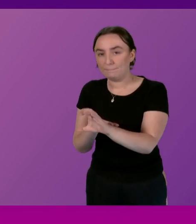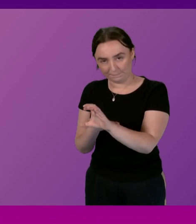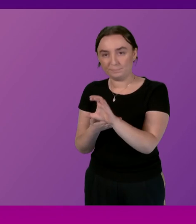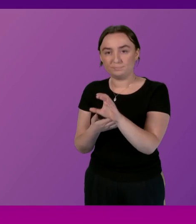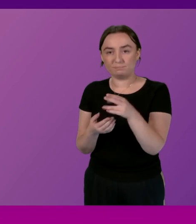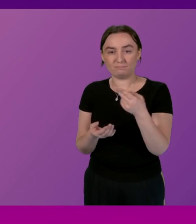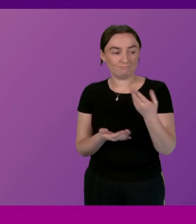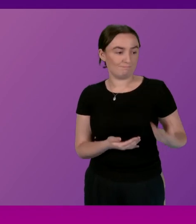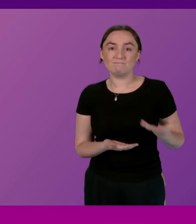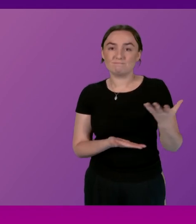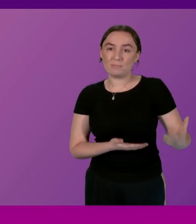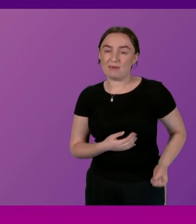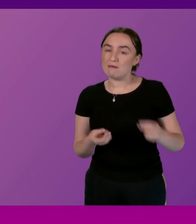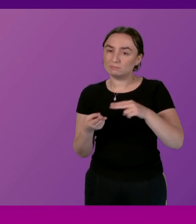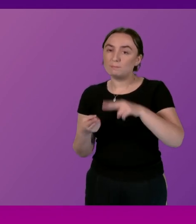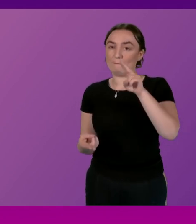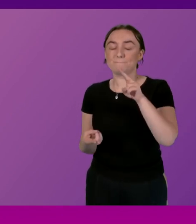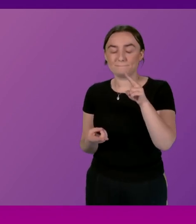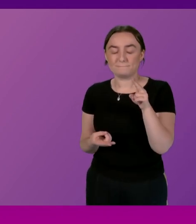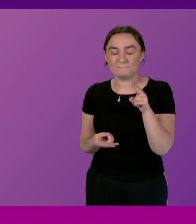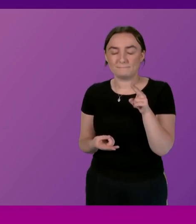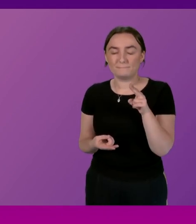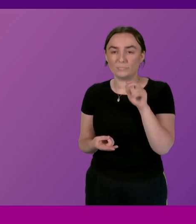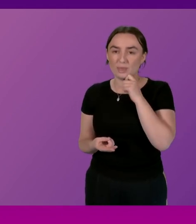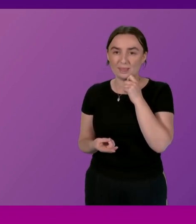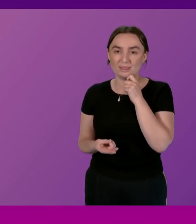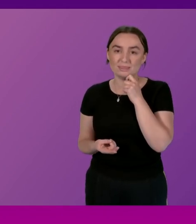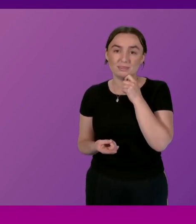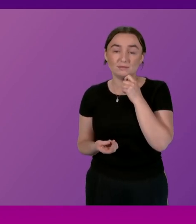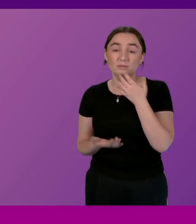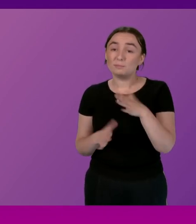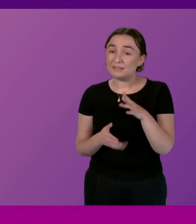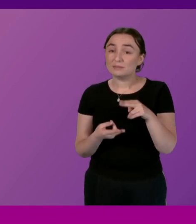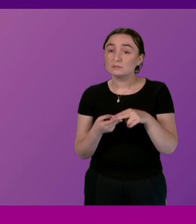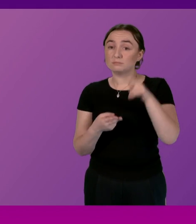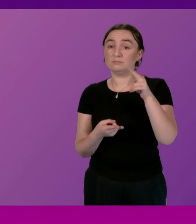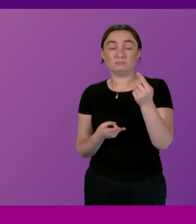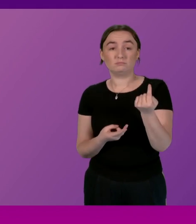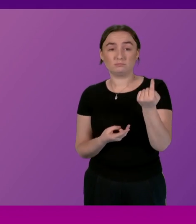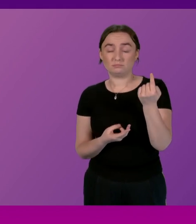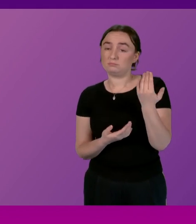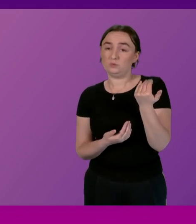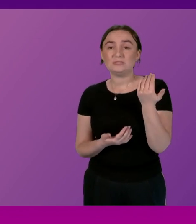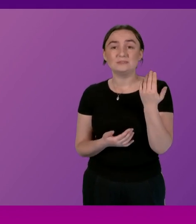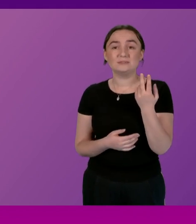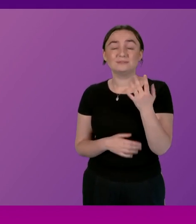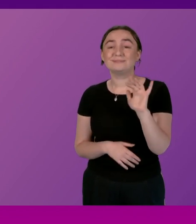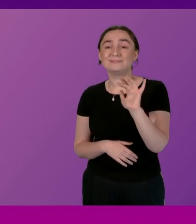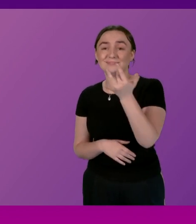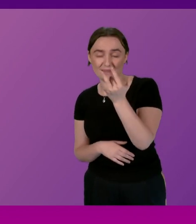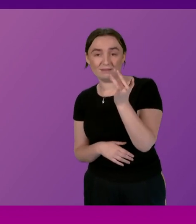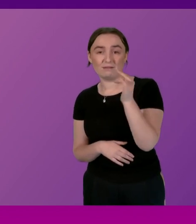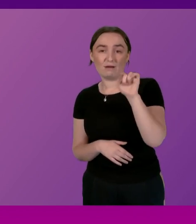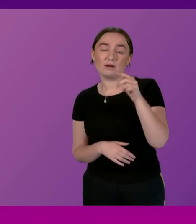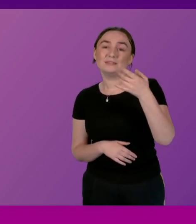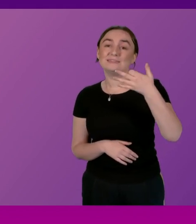in the back of the fact that we've already seen an increase to a minimum of £10.90 per hour from April this